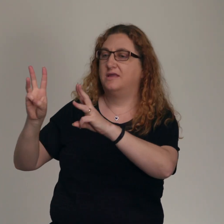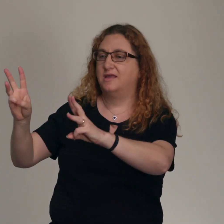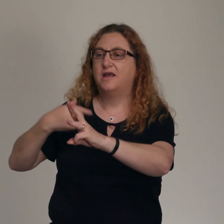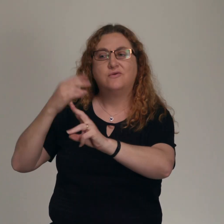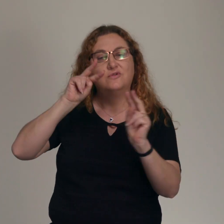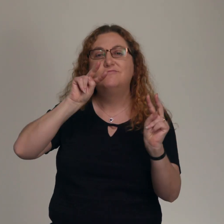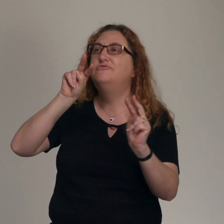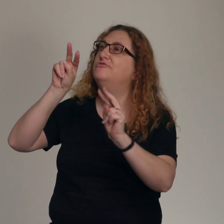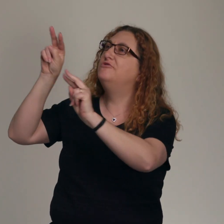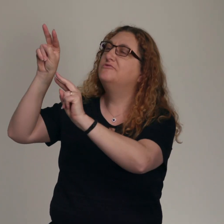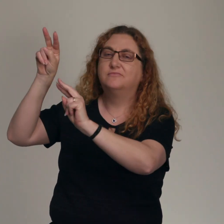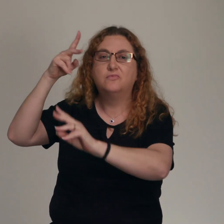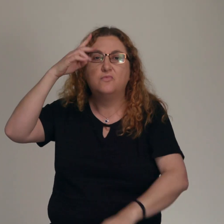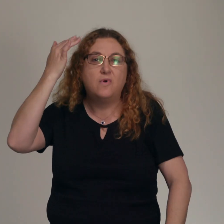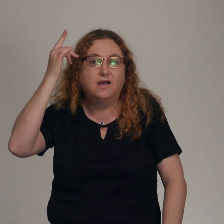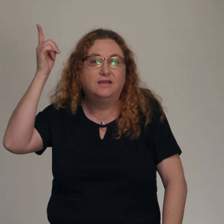Him who hears me